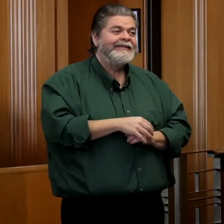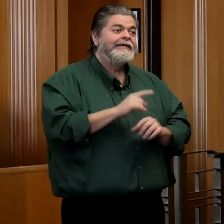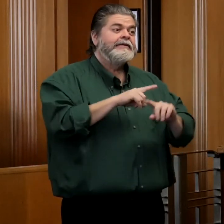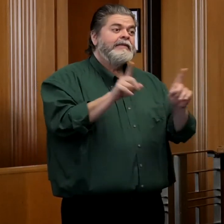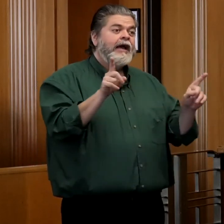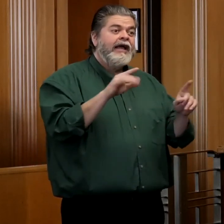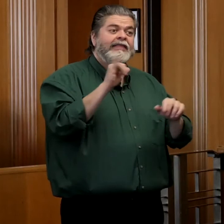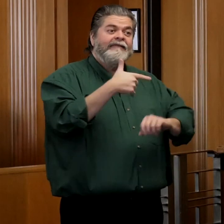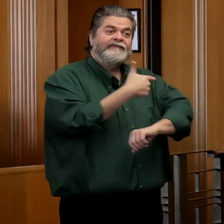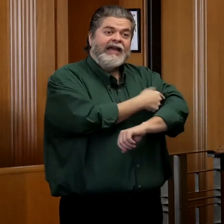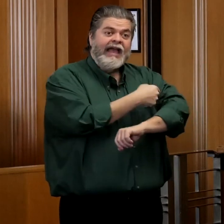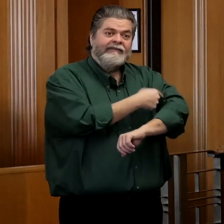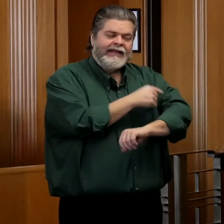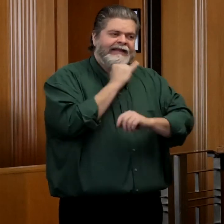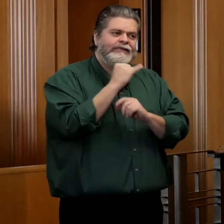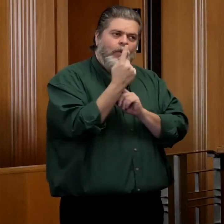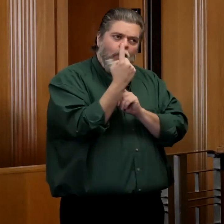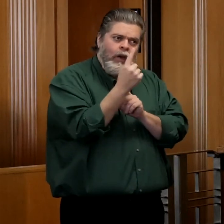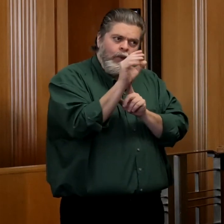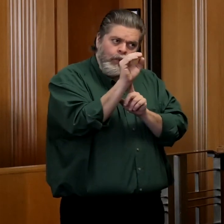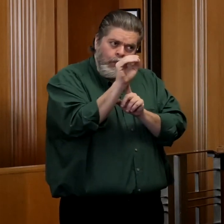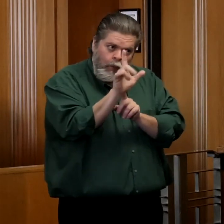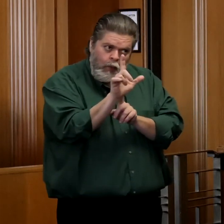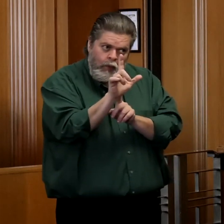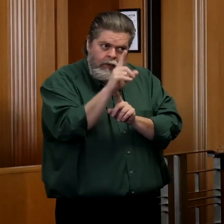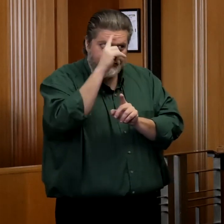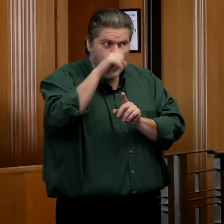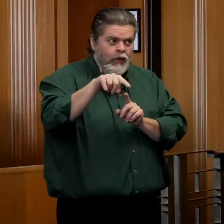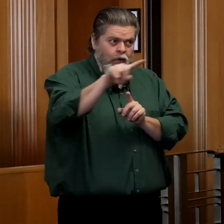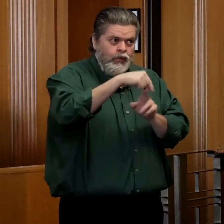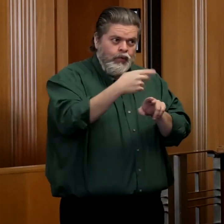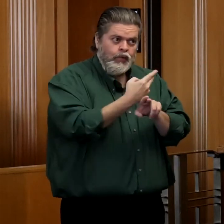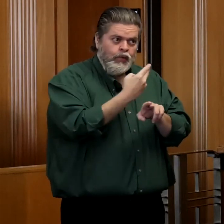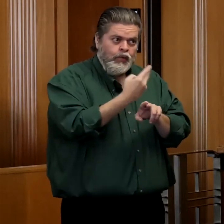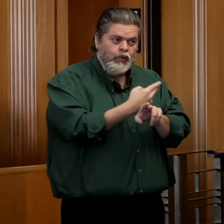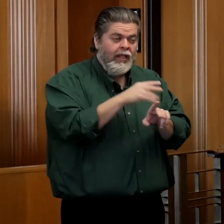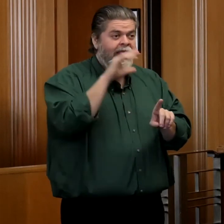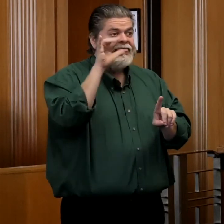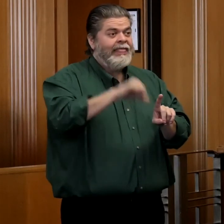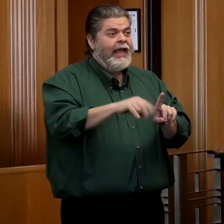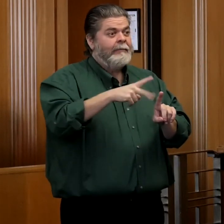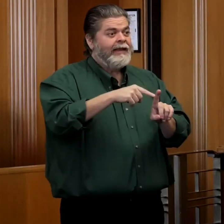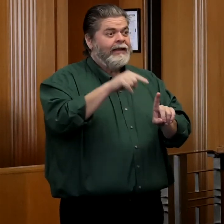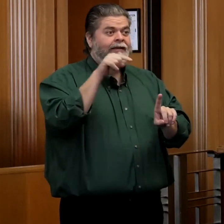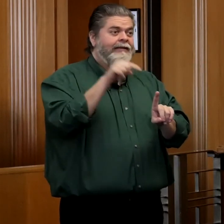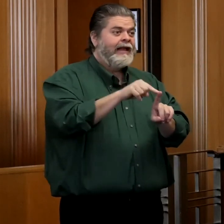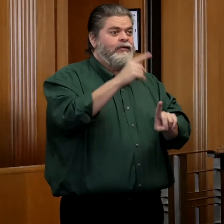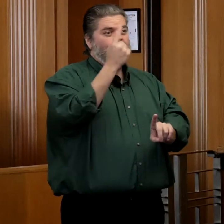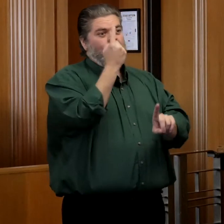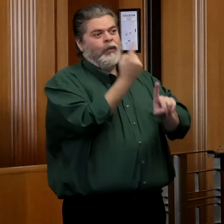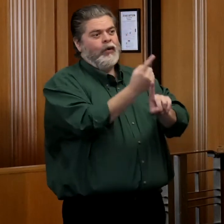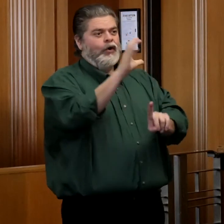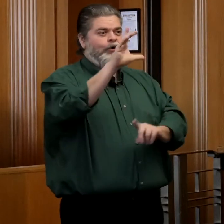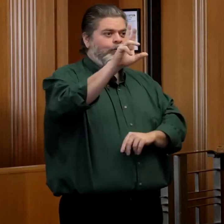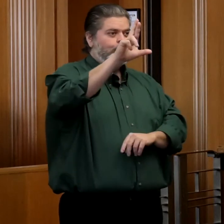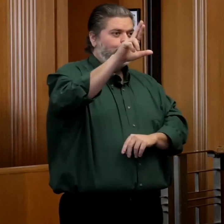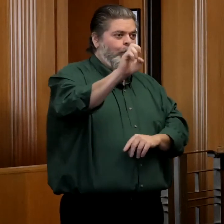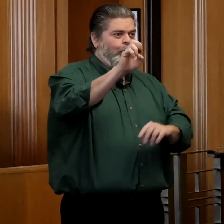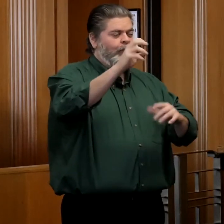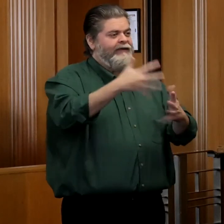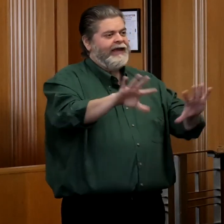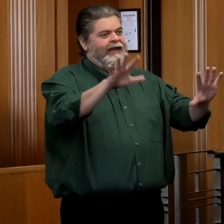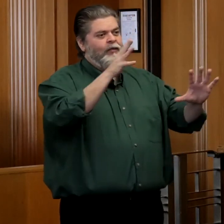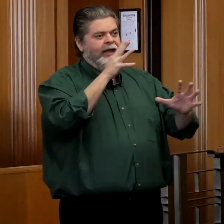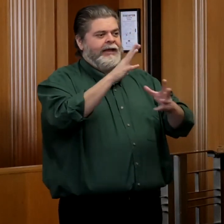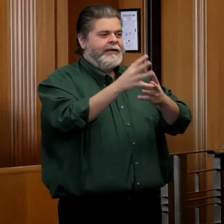the vaccine is a tool in our toolbox. It is not the catch-all, the end-all, be-all, the magic